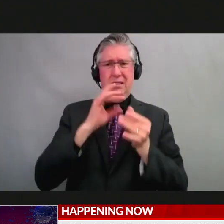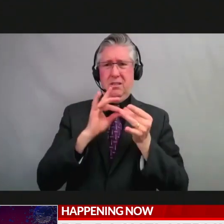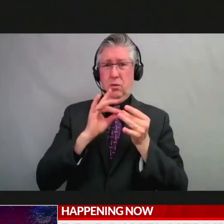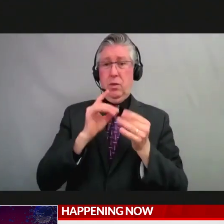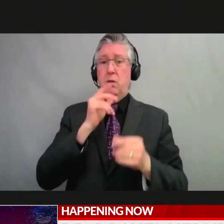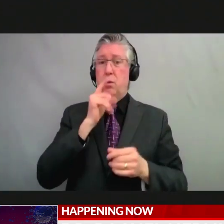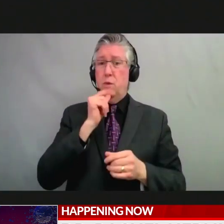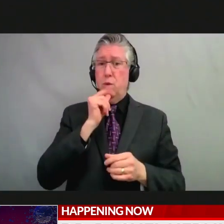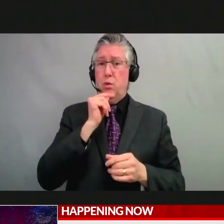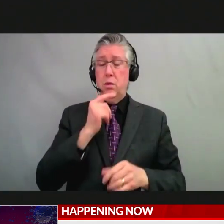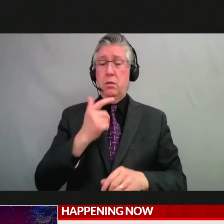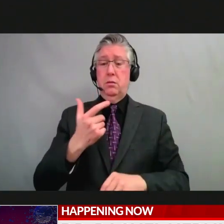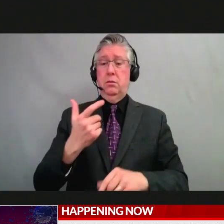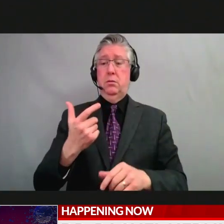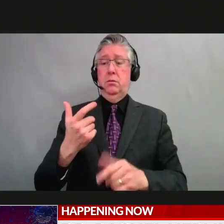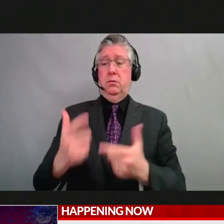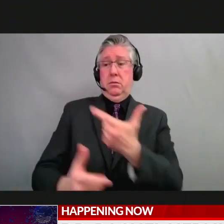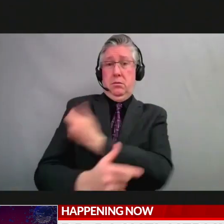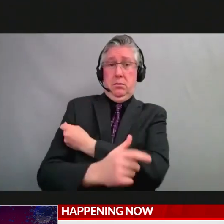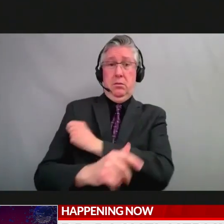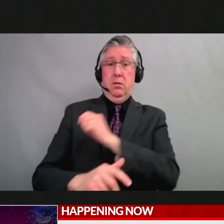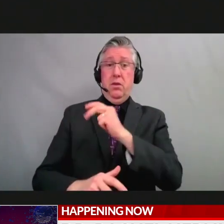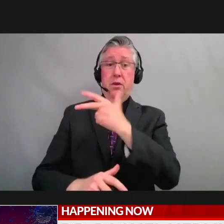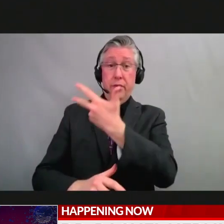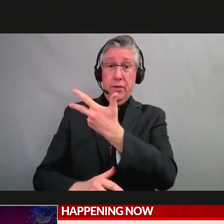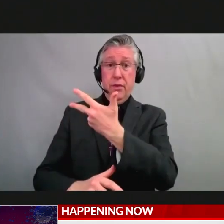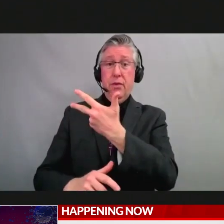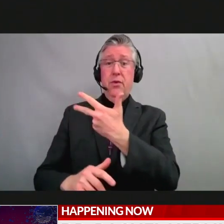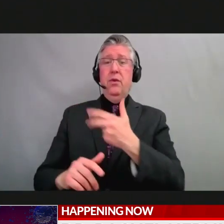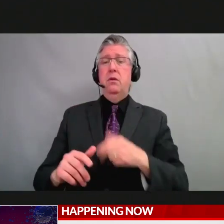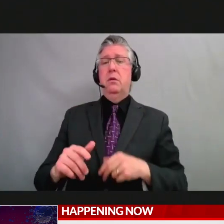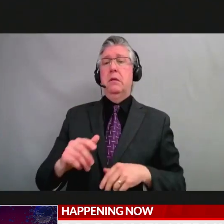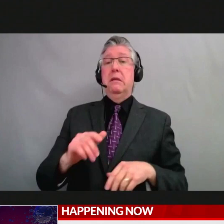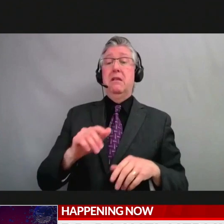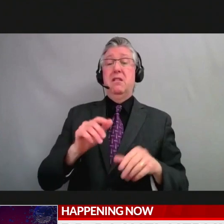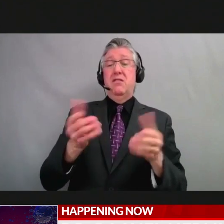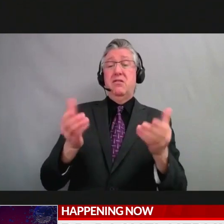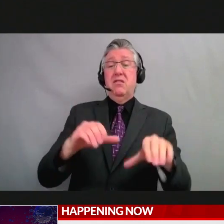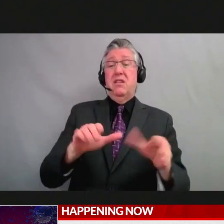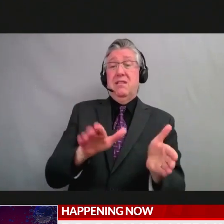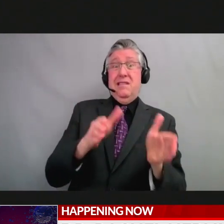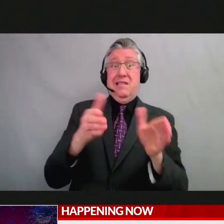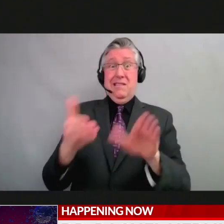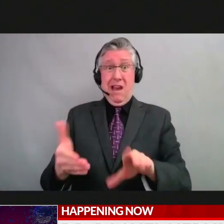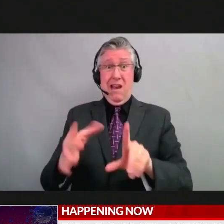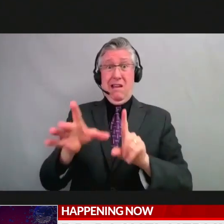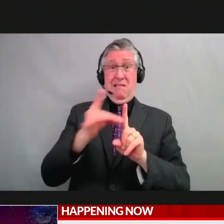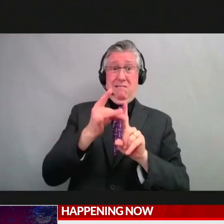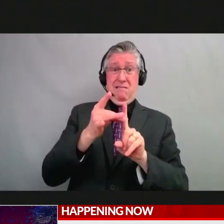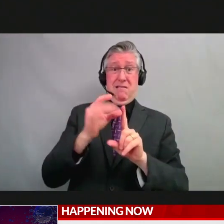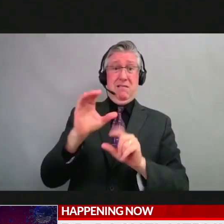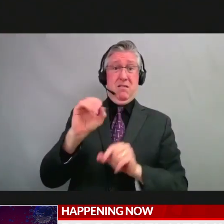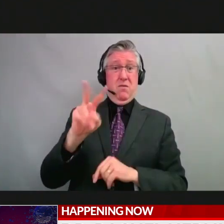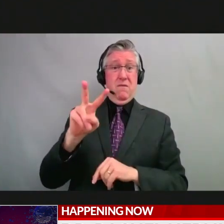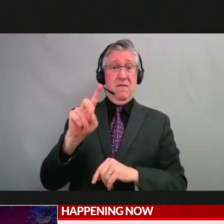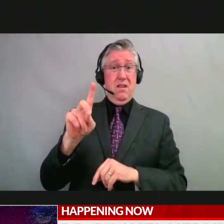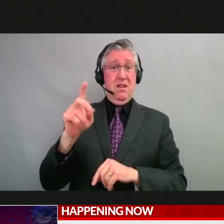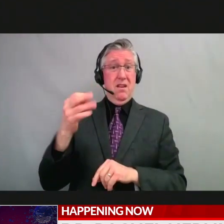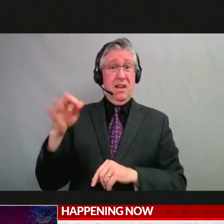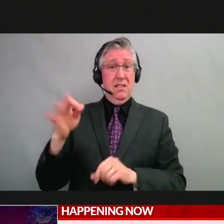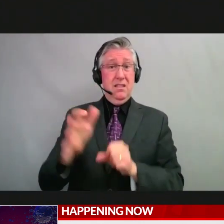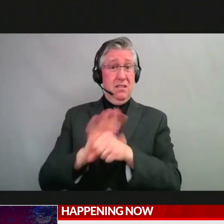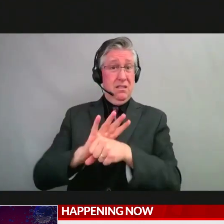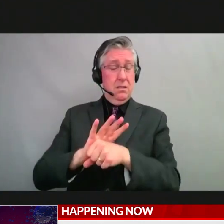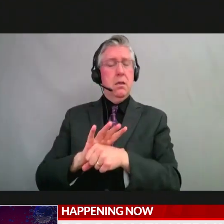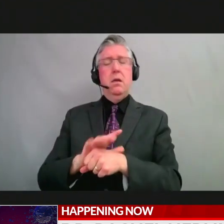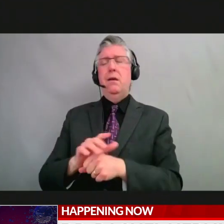56 times less likely to die of COVID-19 than individuals that are unvaccinated. And that's a really staggering difference